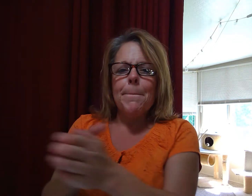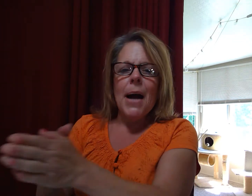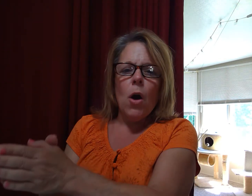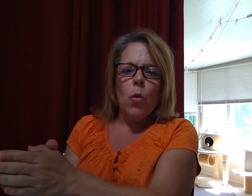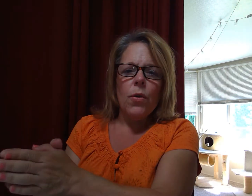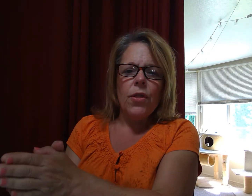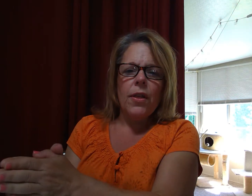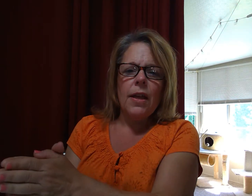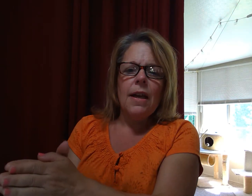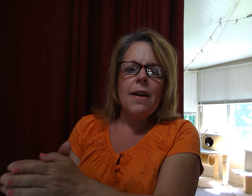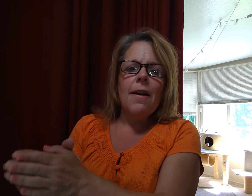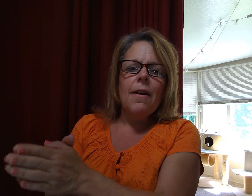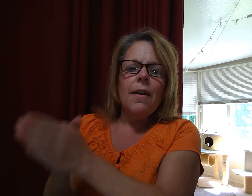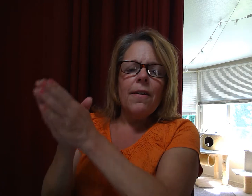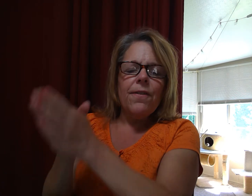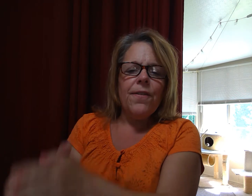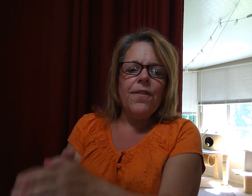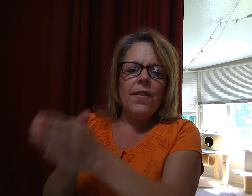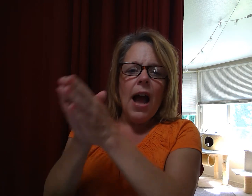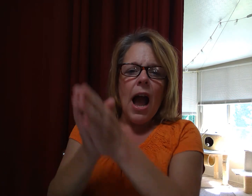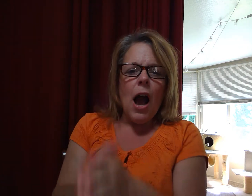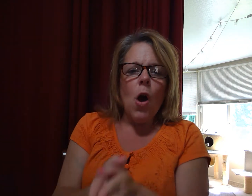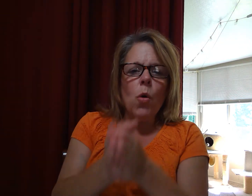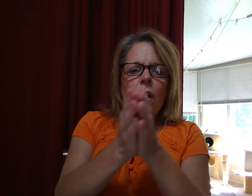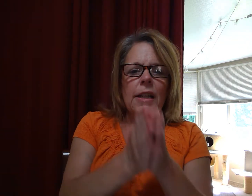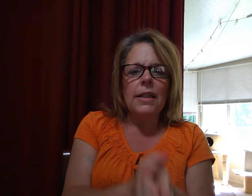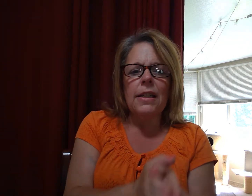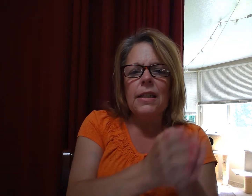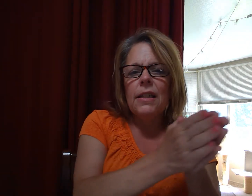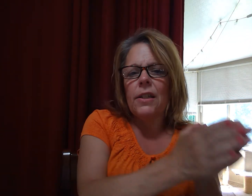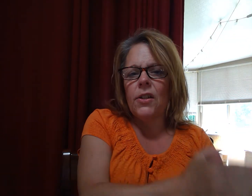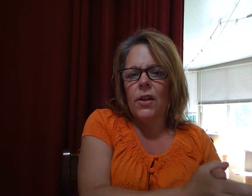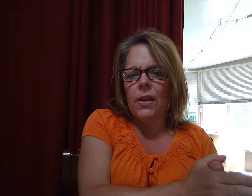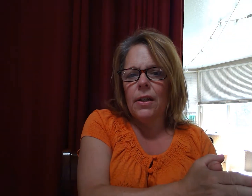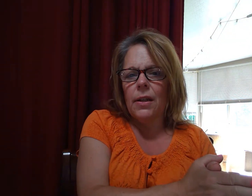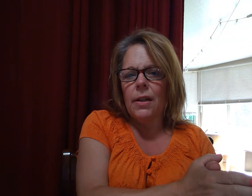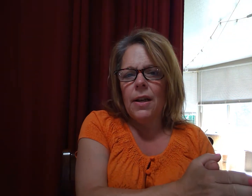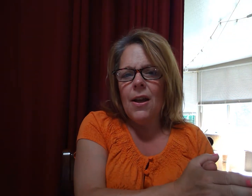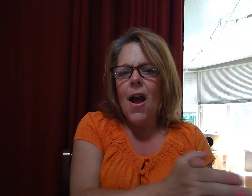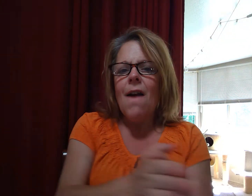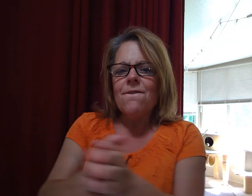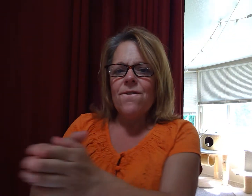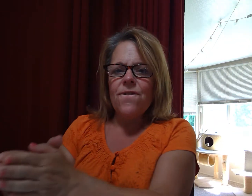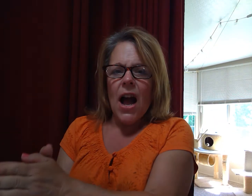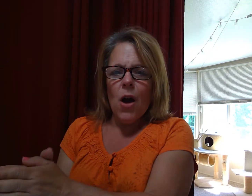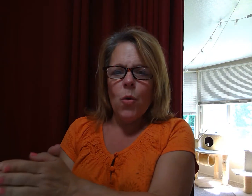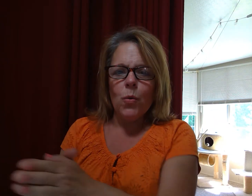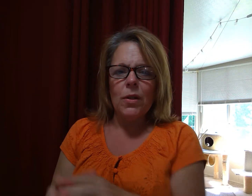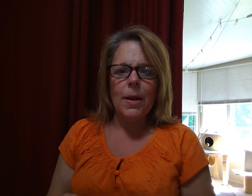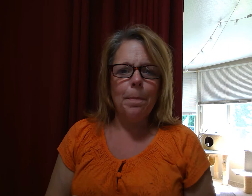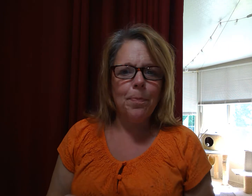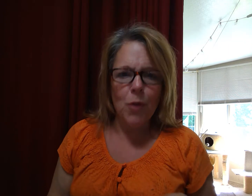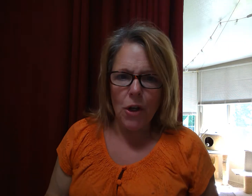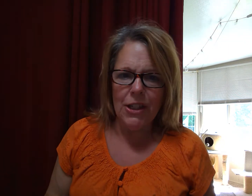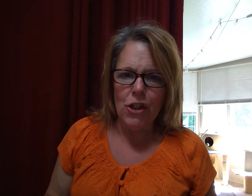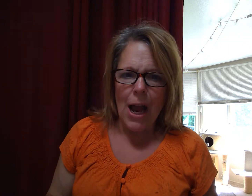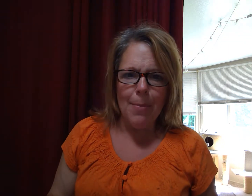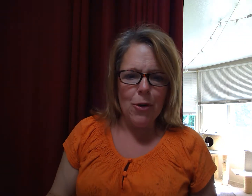Mouth. Sh-O-N-D. Found. Good job, you